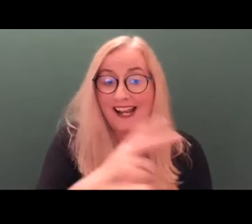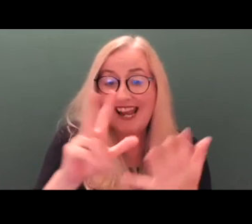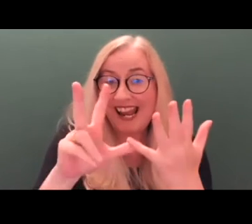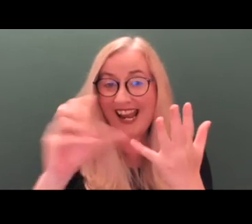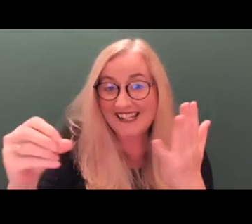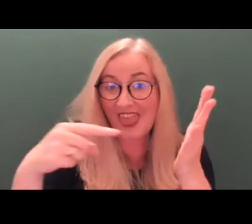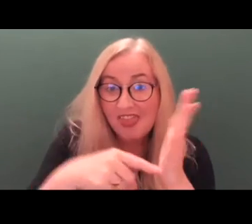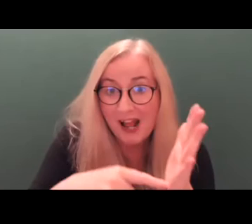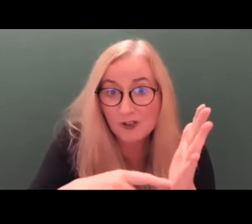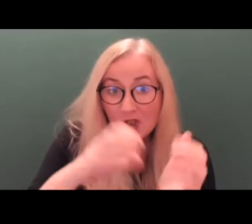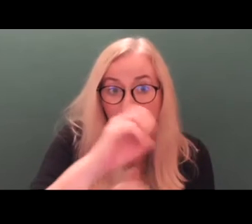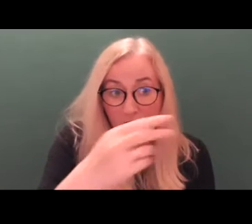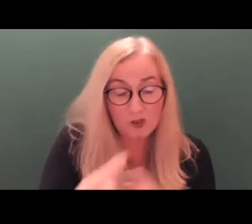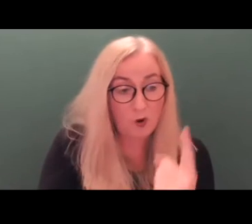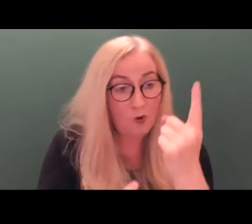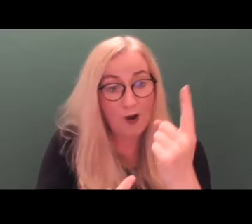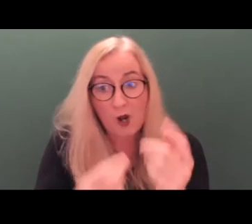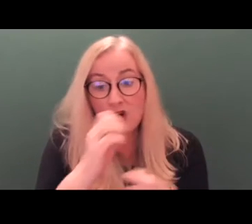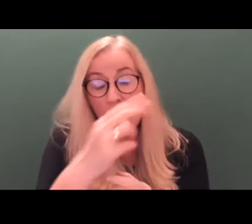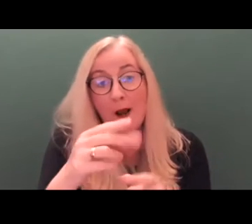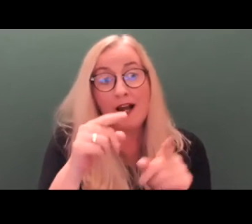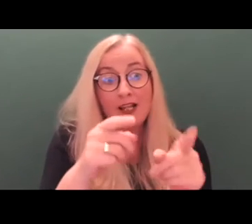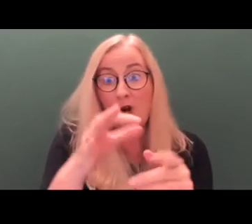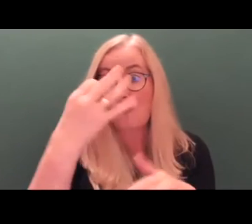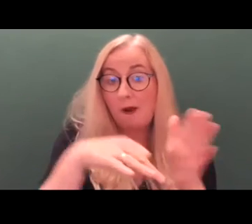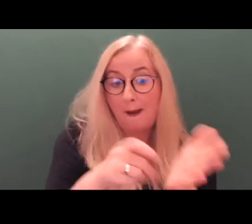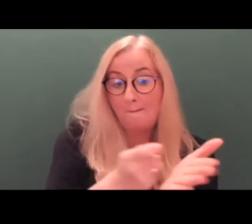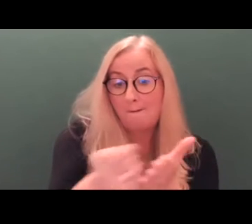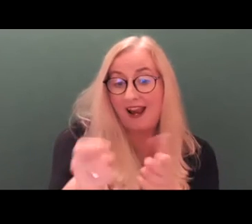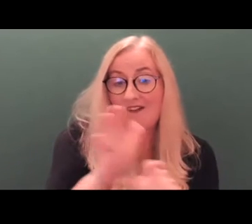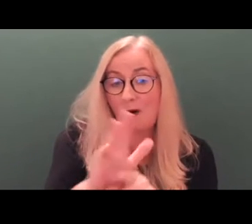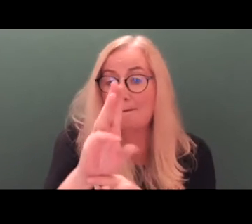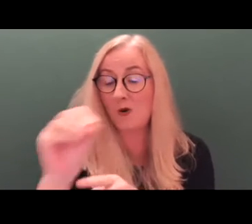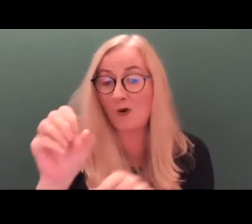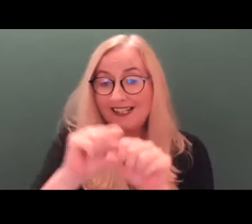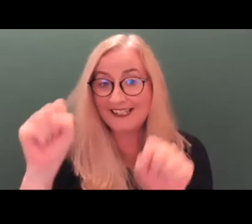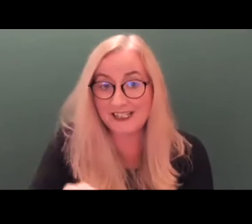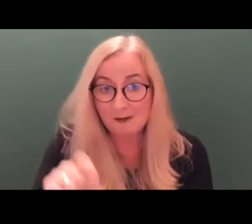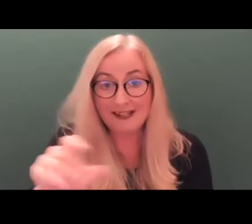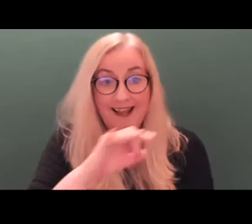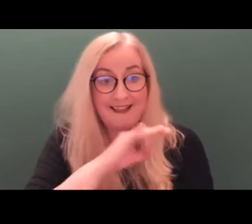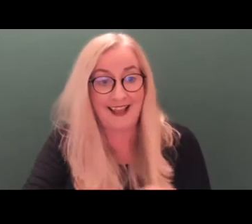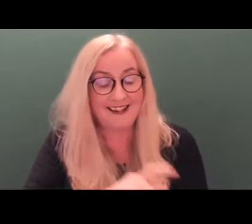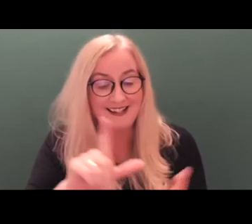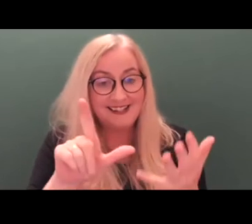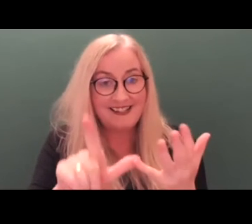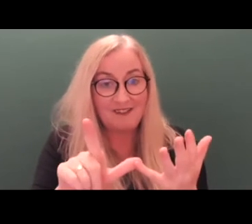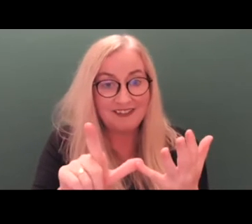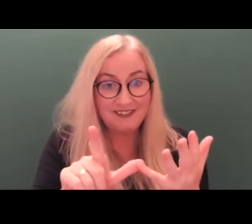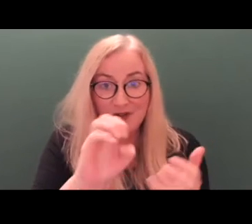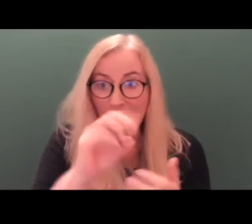every one euro the government spend on the Pio system, they gain 17 euros. So it's also a good business.